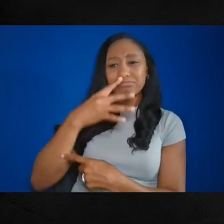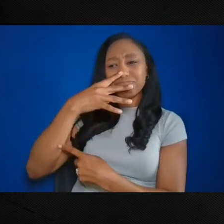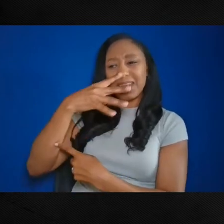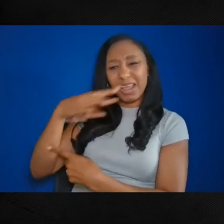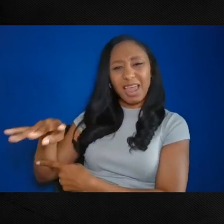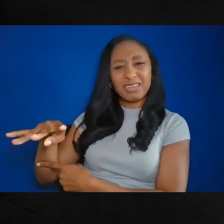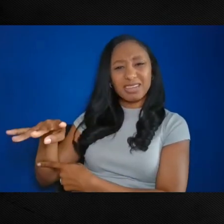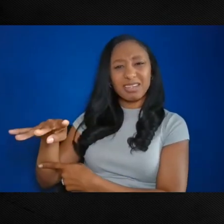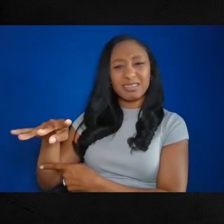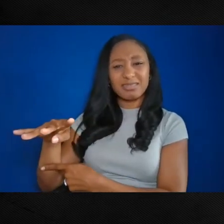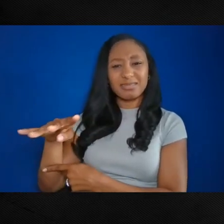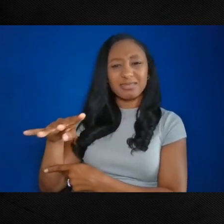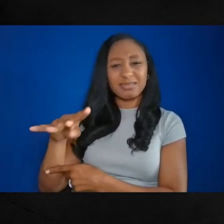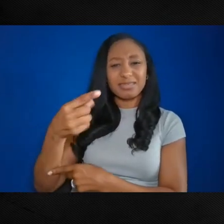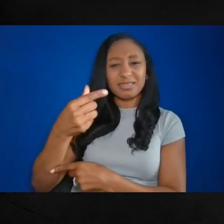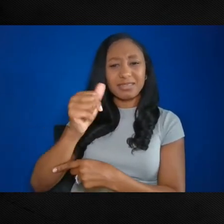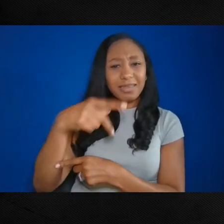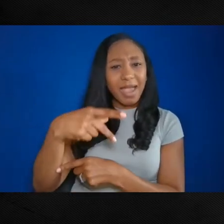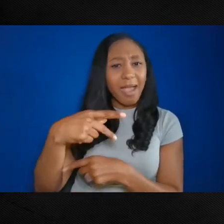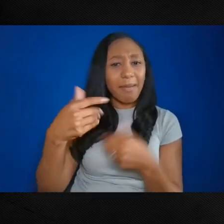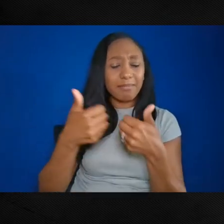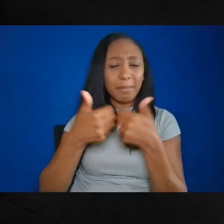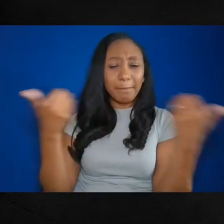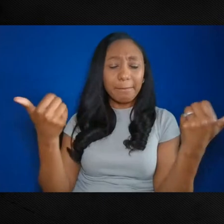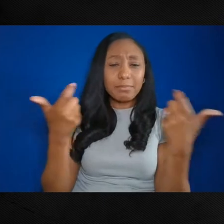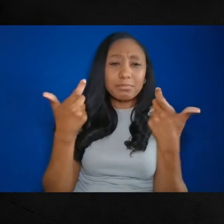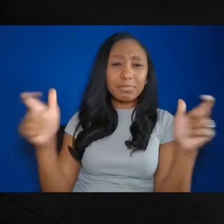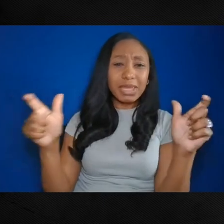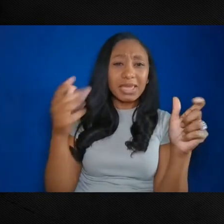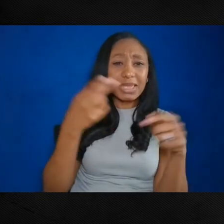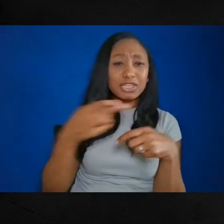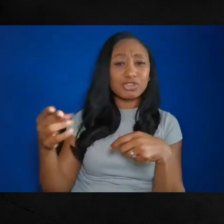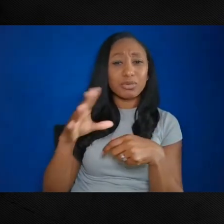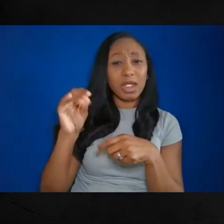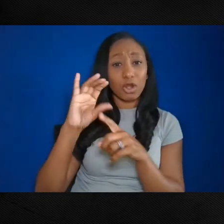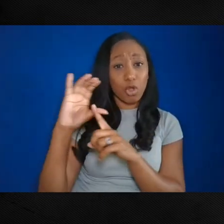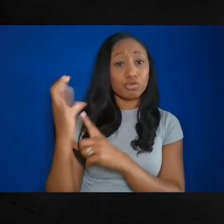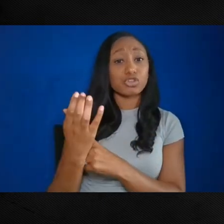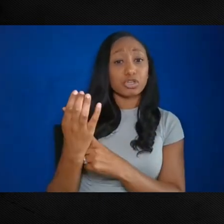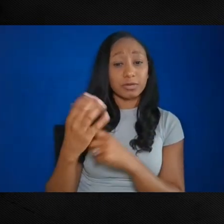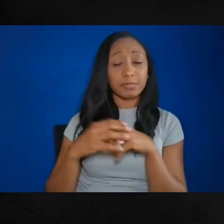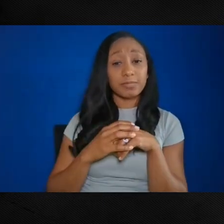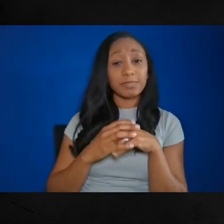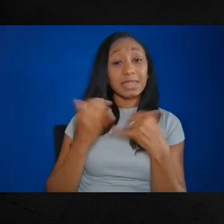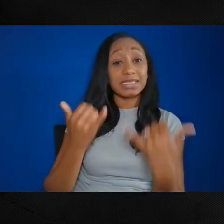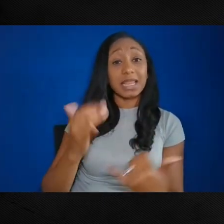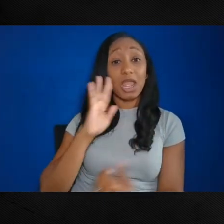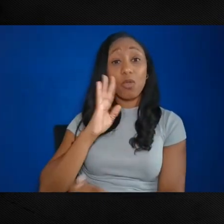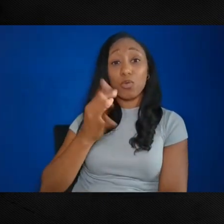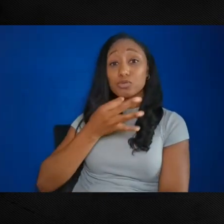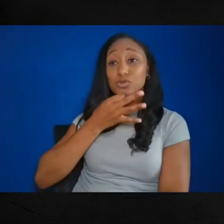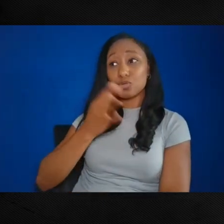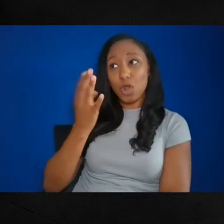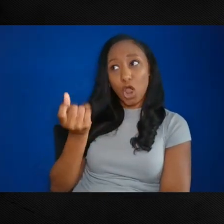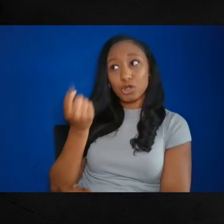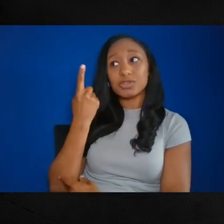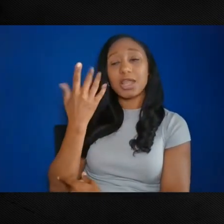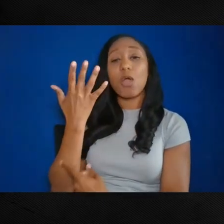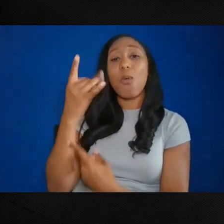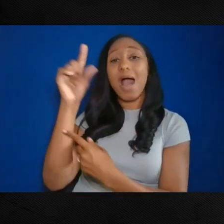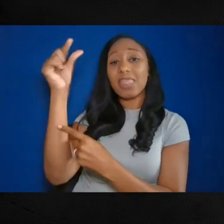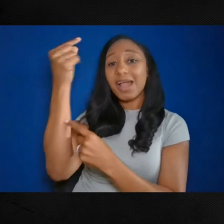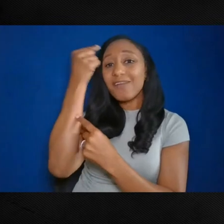knowledge of our great bay's long history and culture. He will soon understand why the governor of Maryland